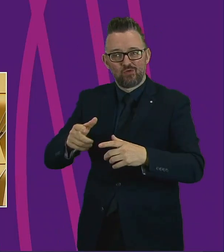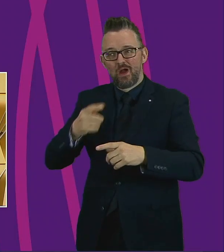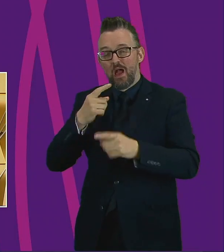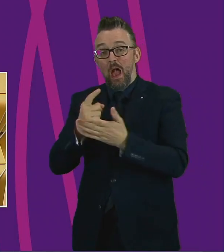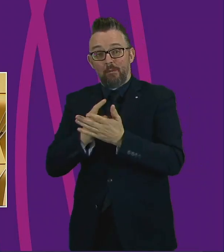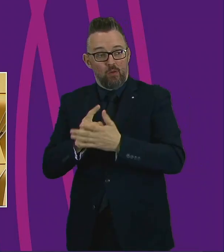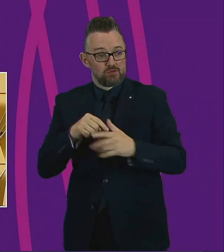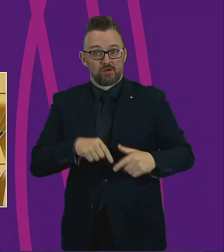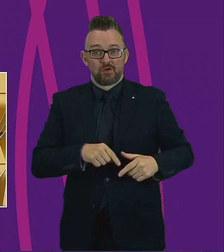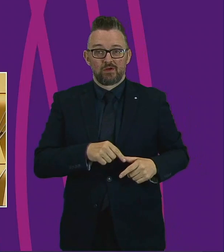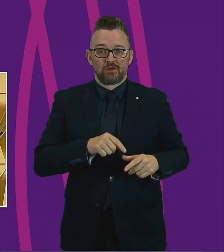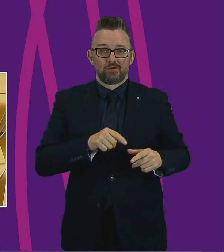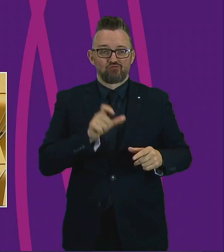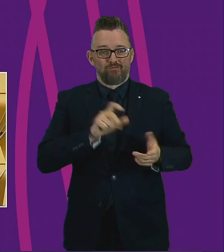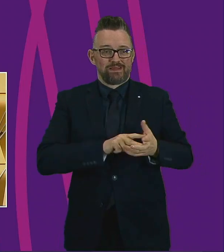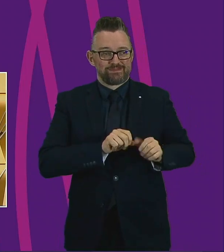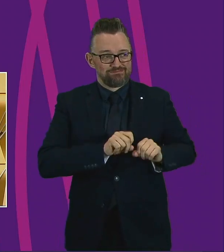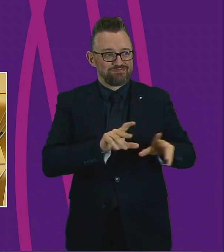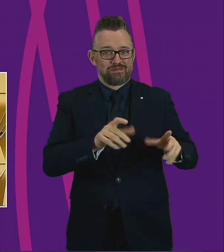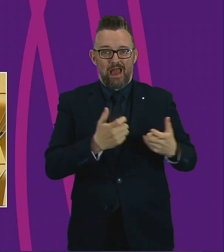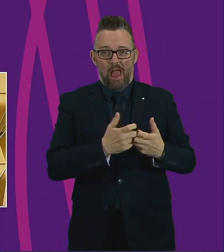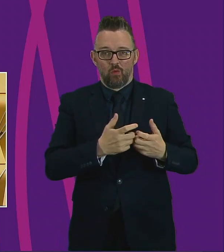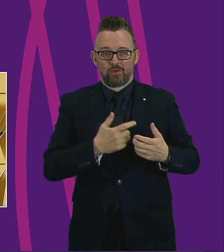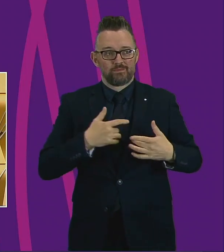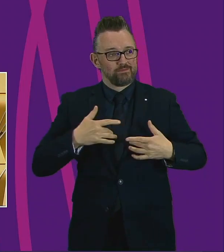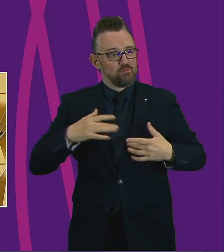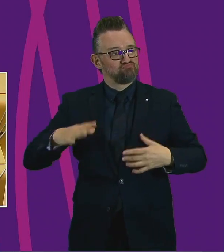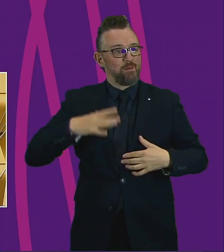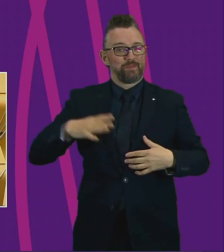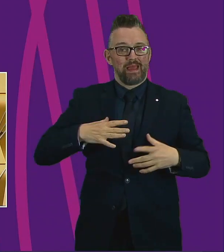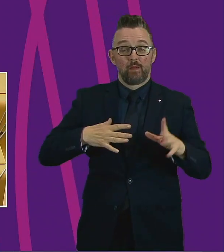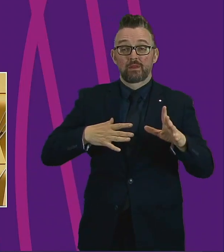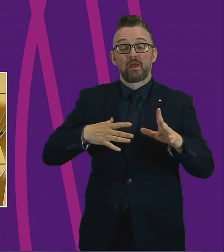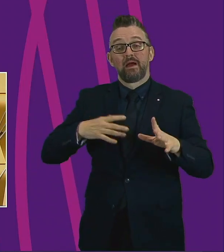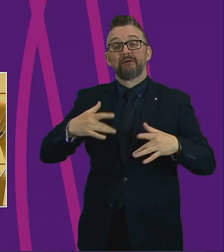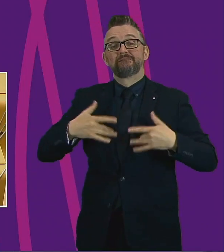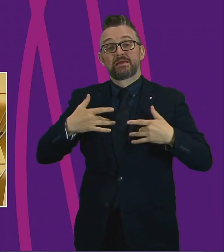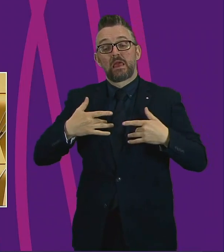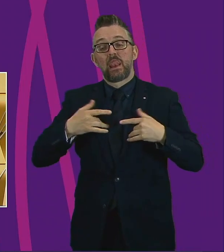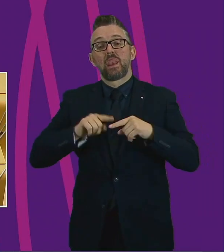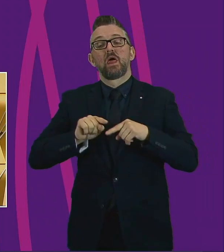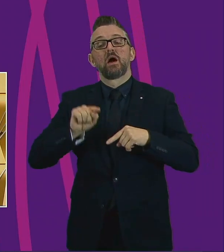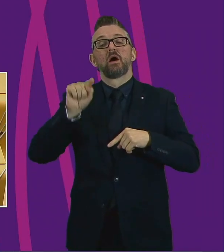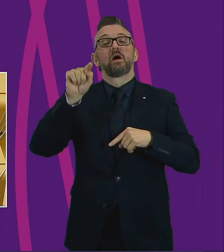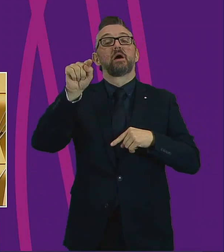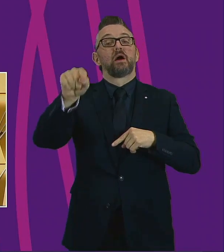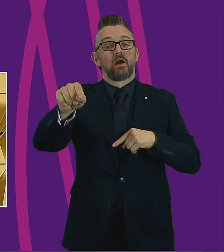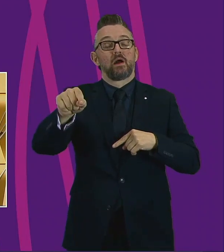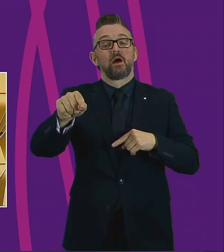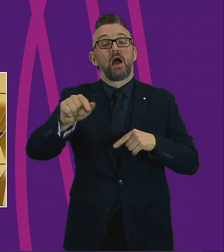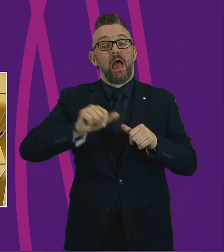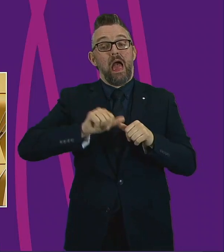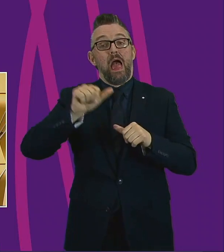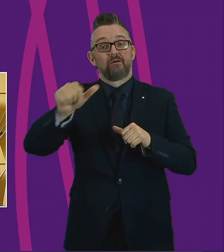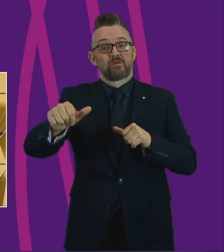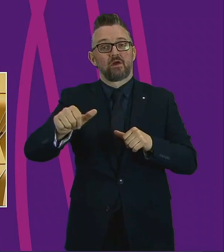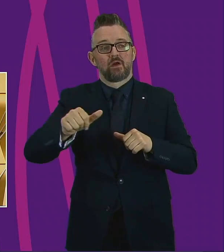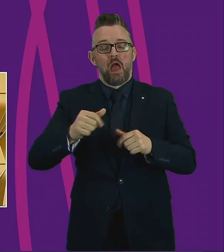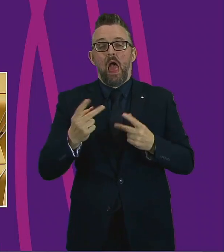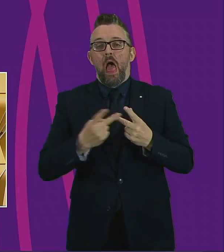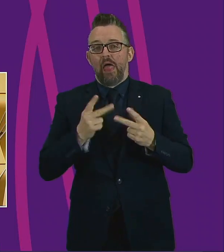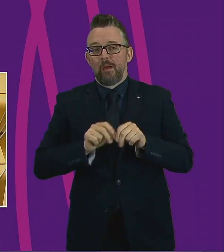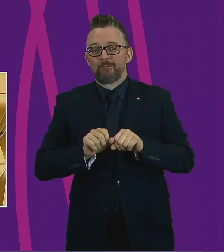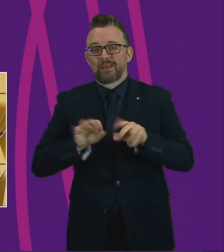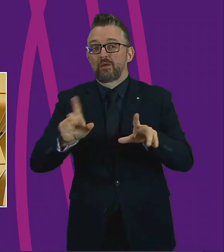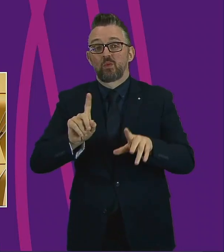this viral pandemic. But I think we can start making preparations for what is an inevitable pandemic that's going to follow this one, and that's a